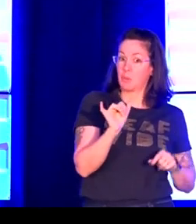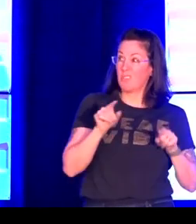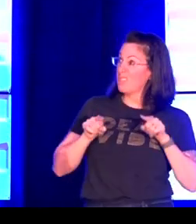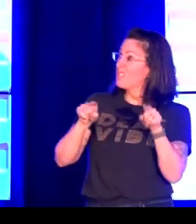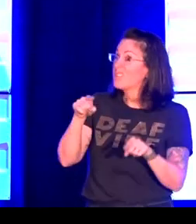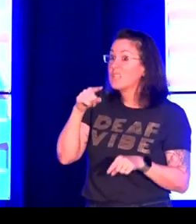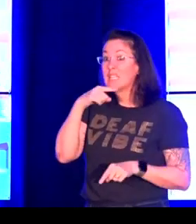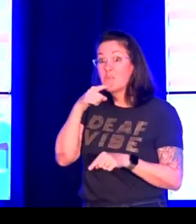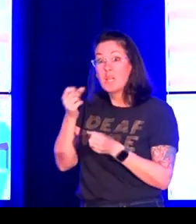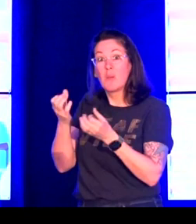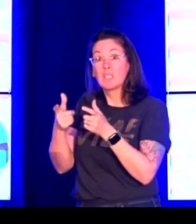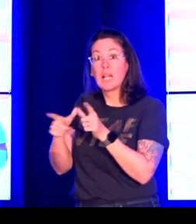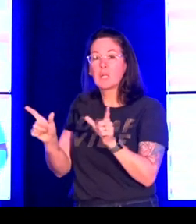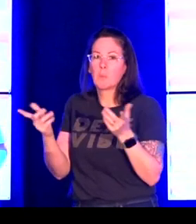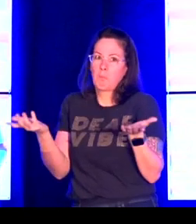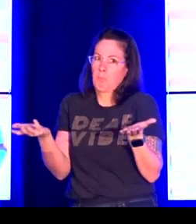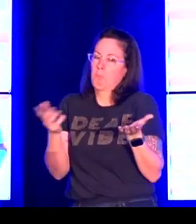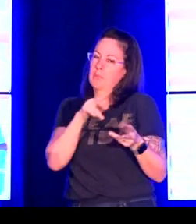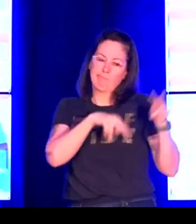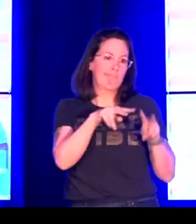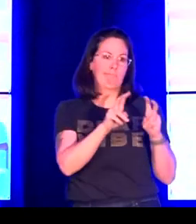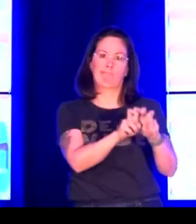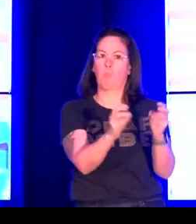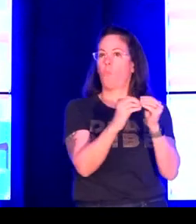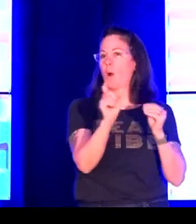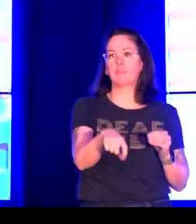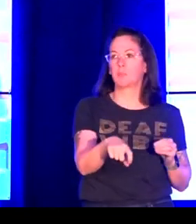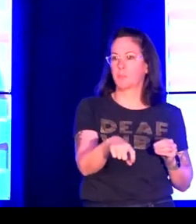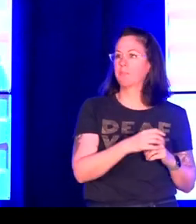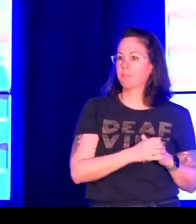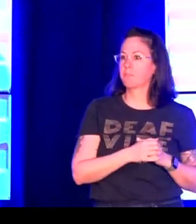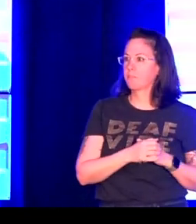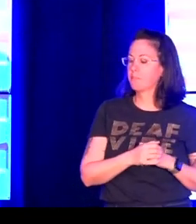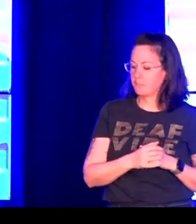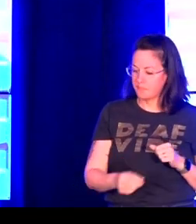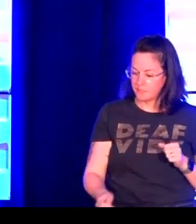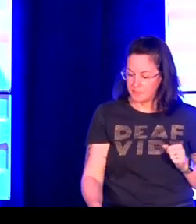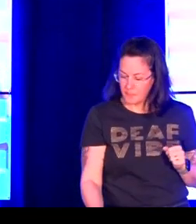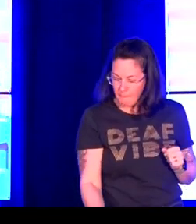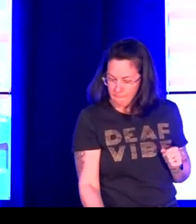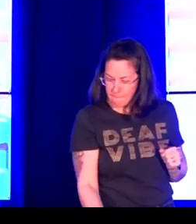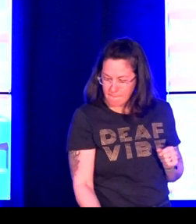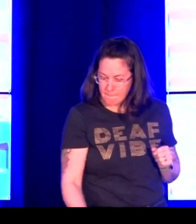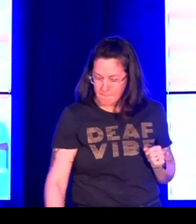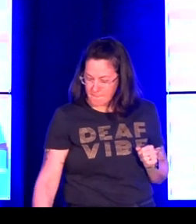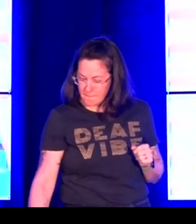Provided an overview, also recognizing that deaf people are multilingual.